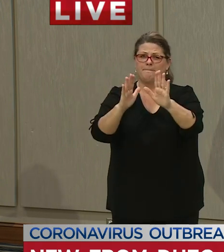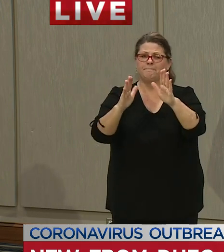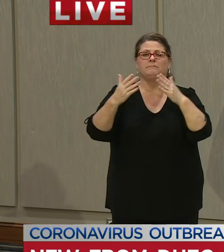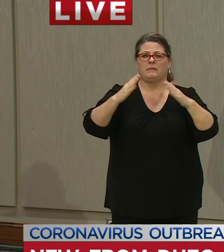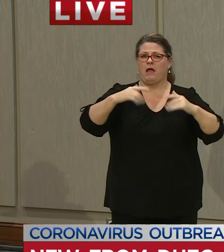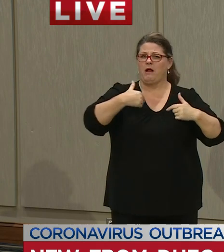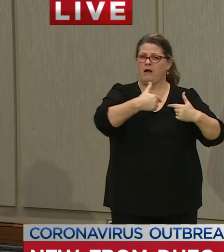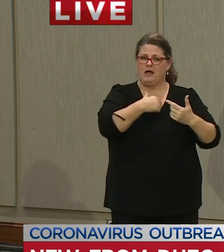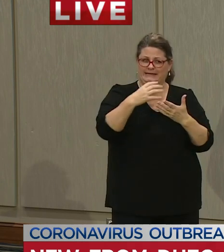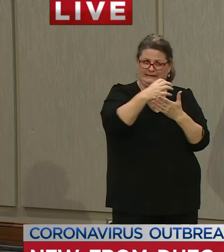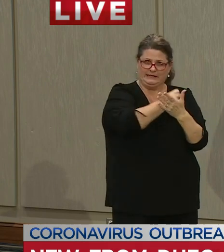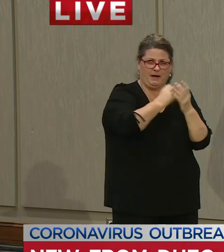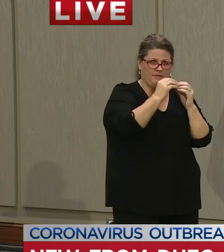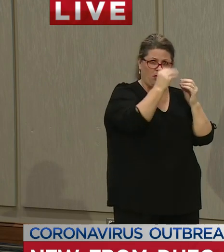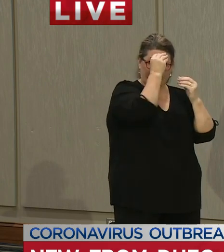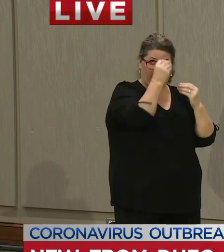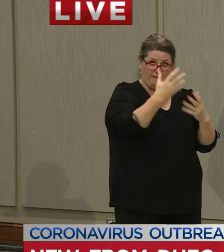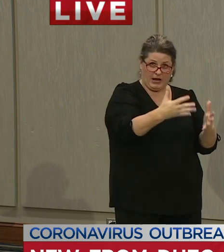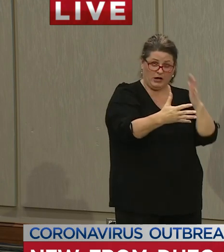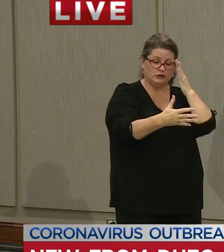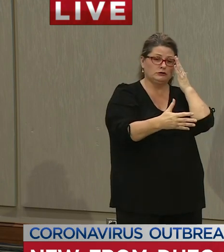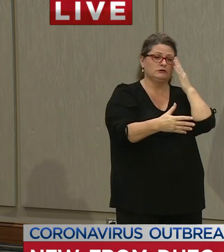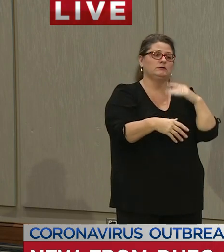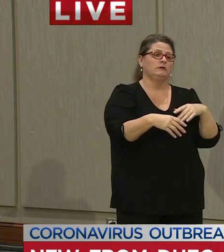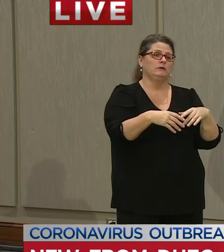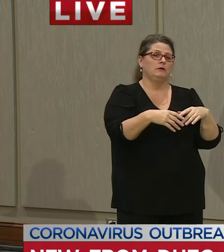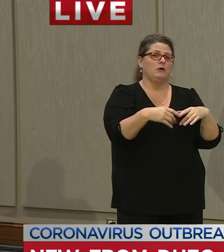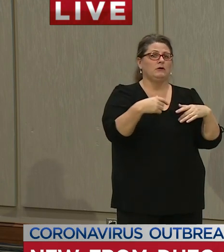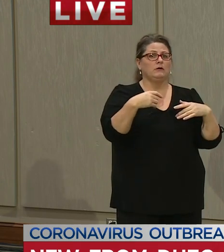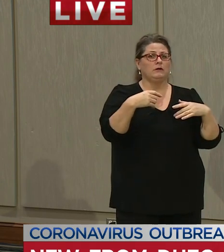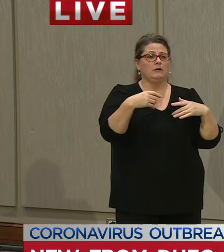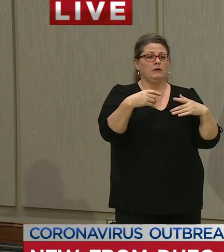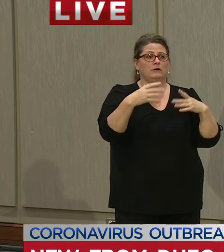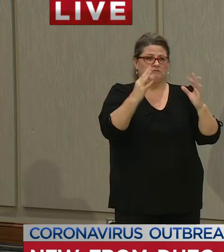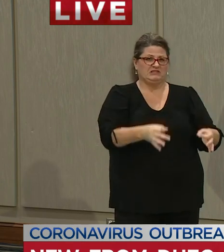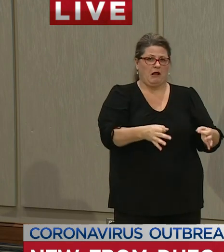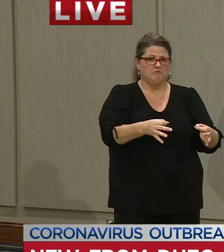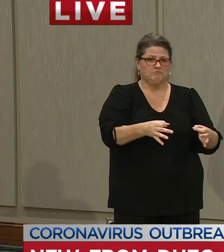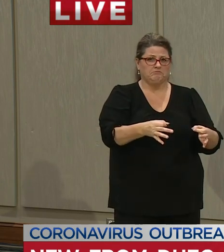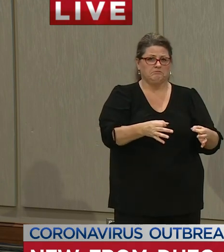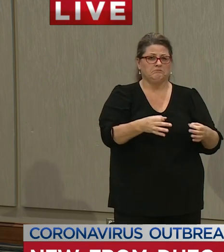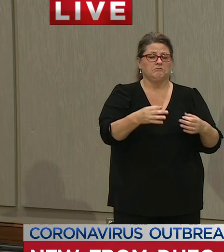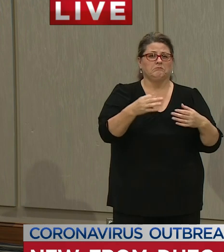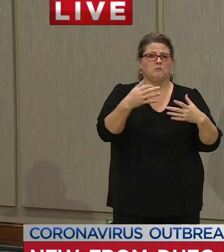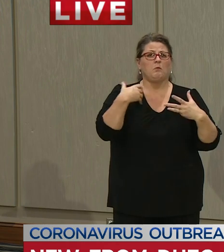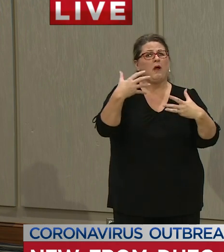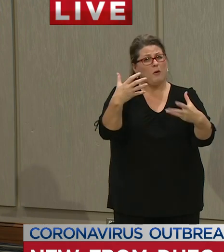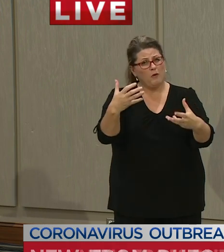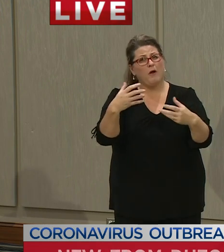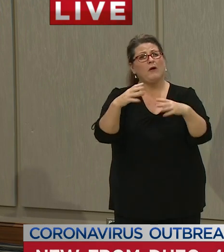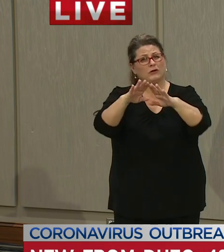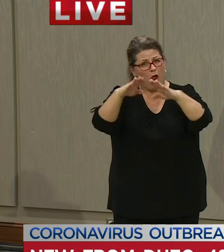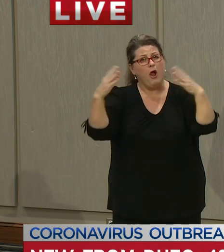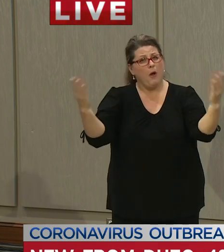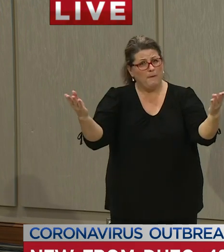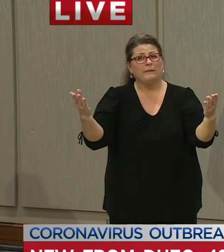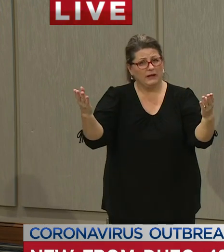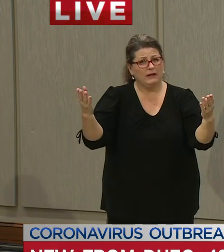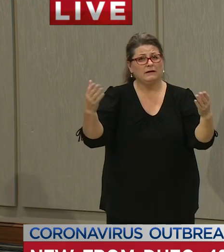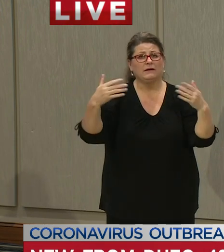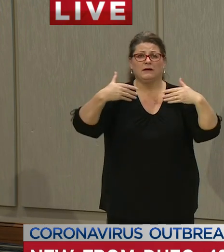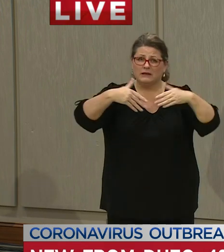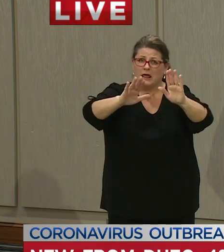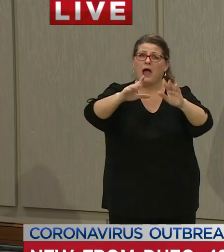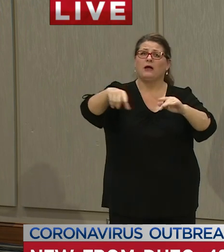and gathering information to make those decisions we want to make them as quickly as soon as we can to reopen things or lift restrictions